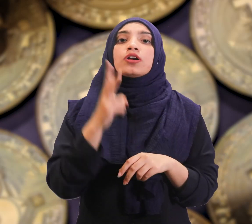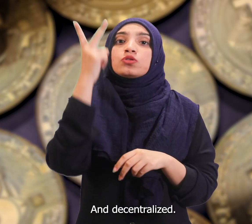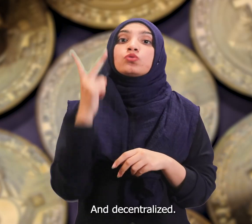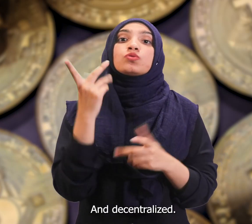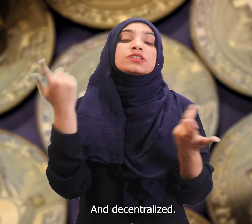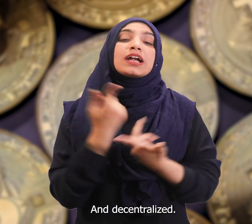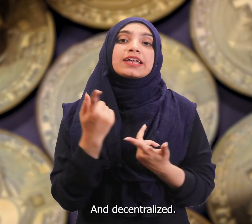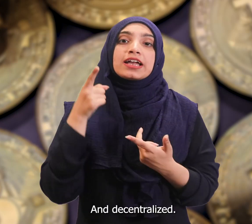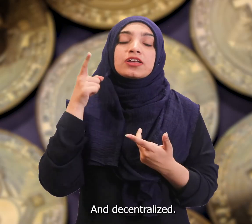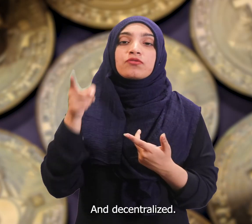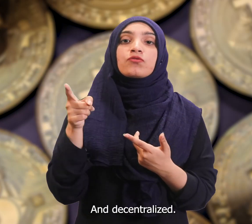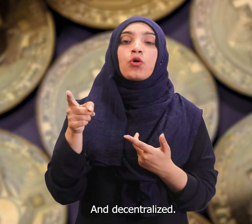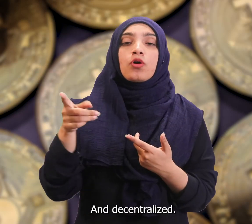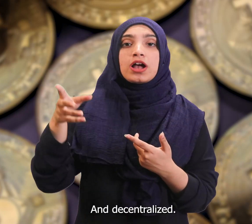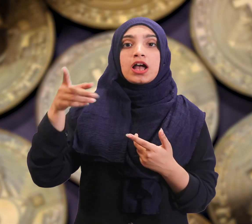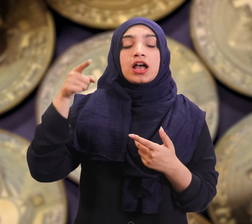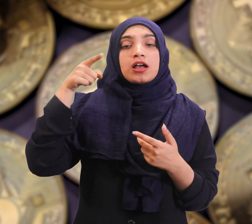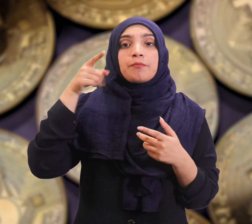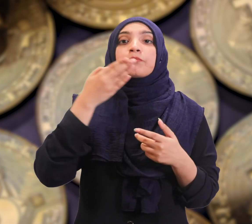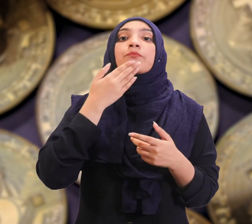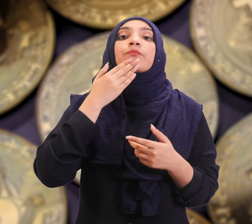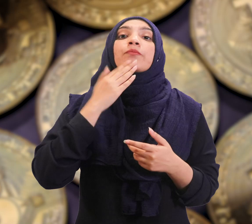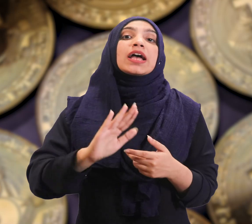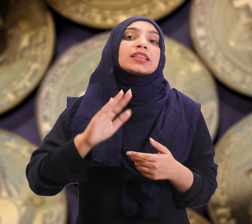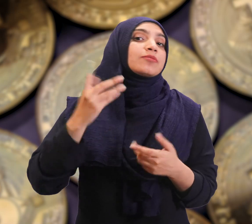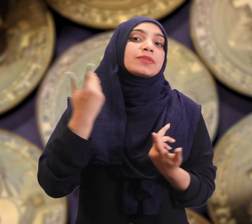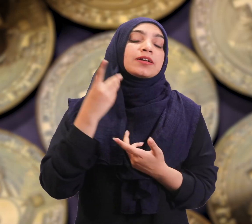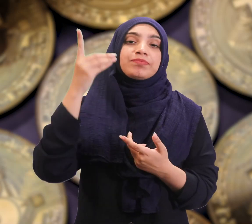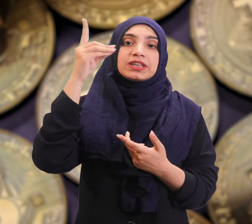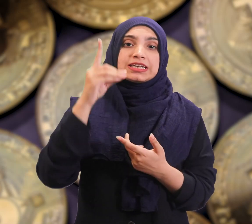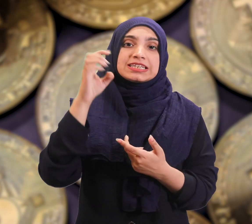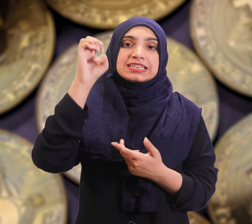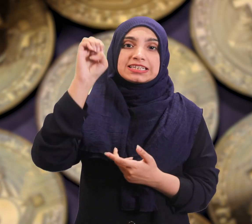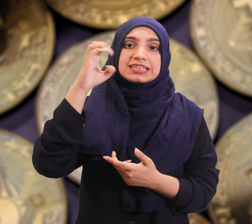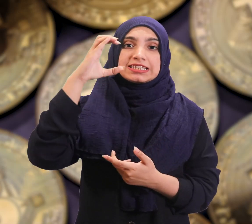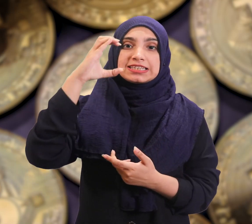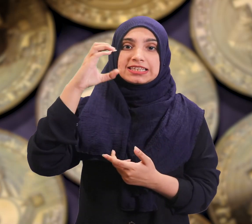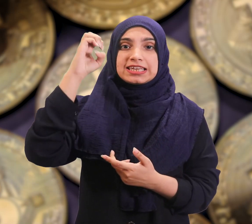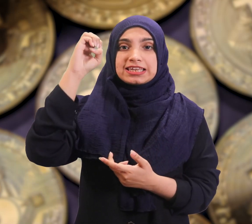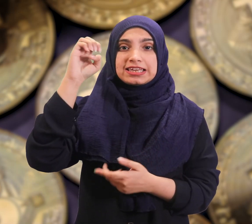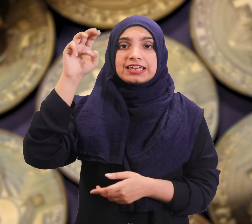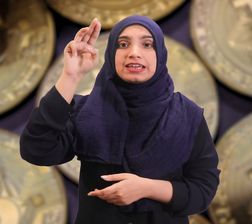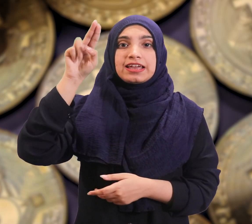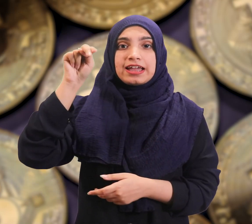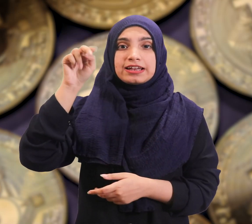The ideal scenario is currency